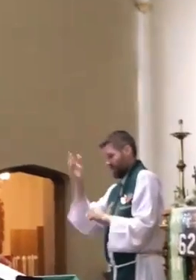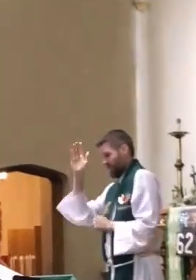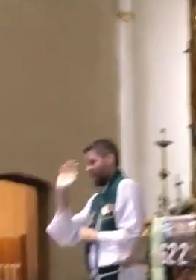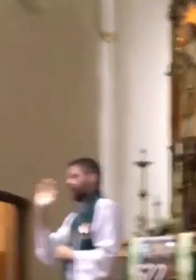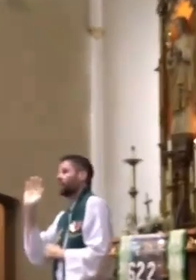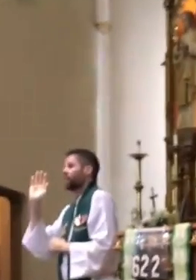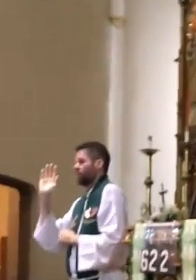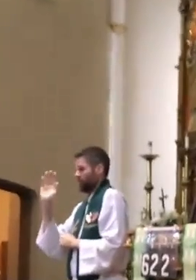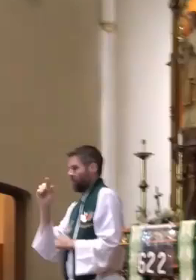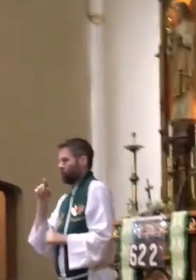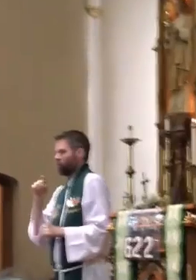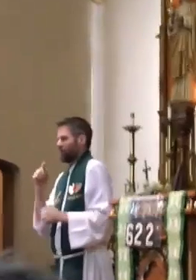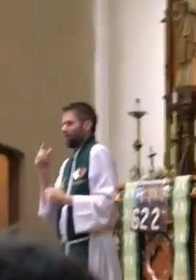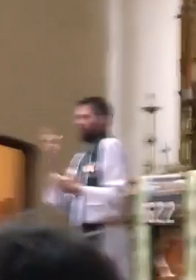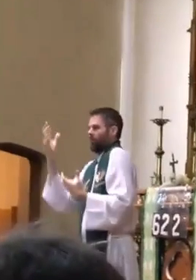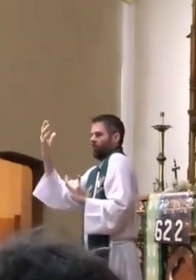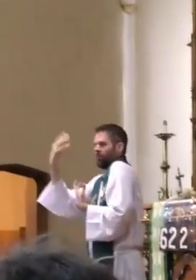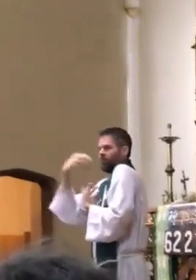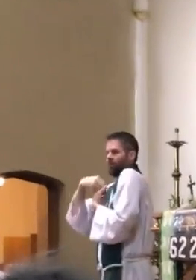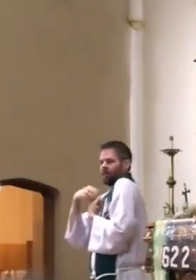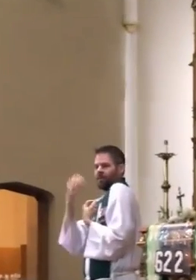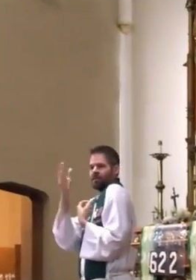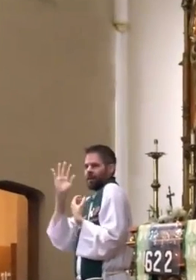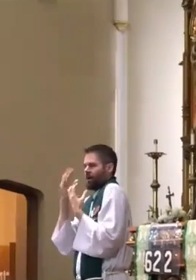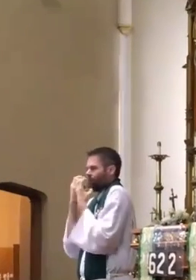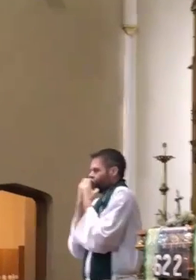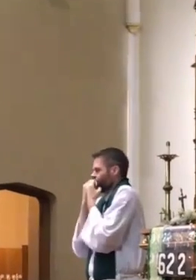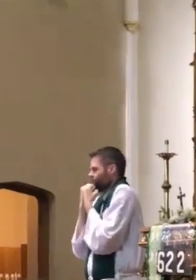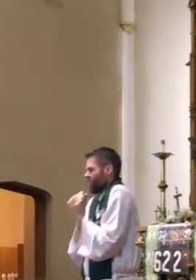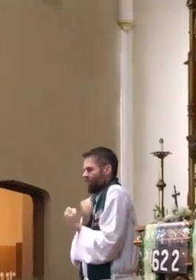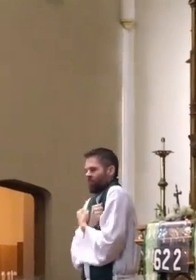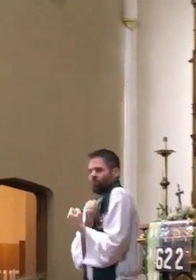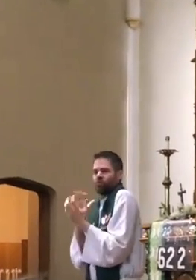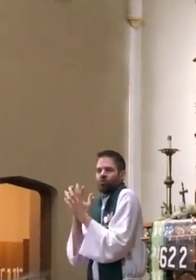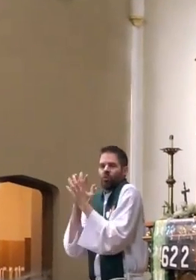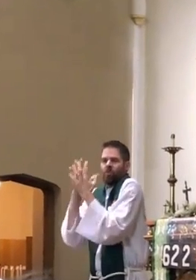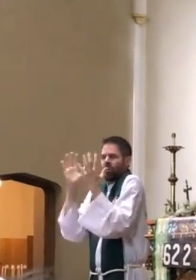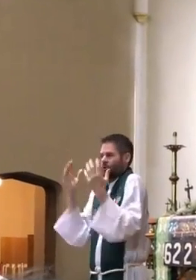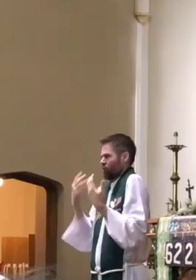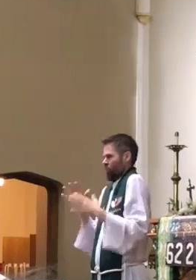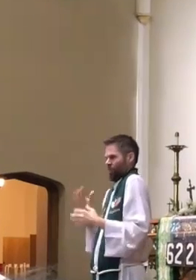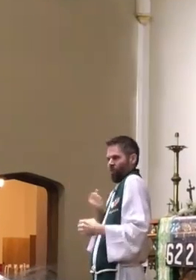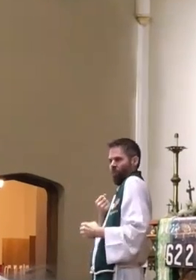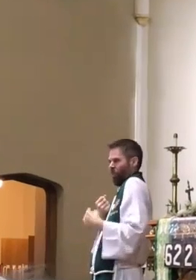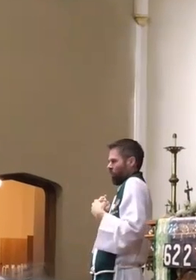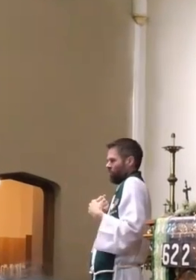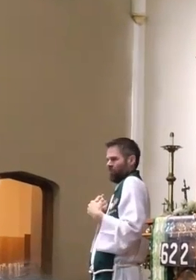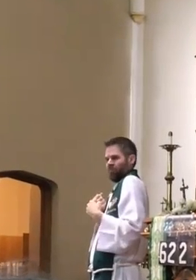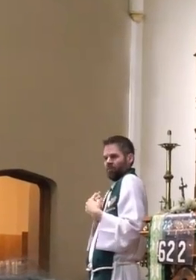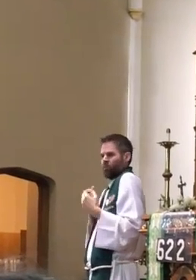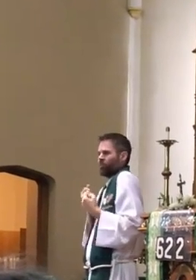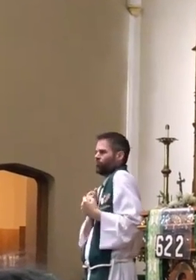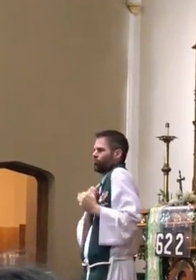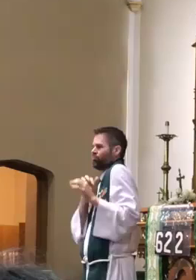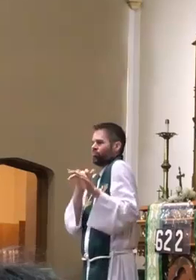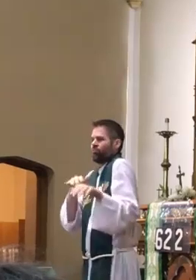her North Star has always been God. She exemplifies and exudes God's love.